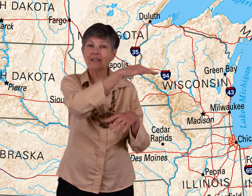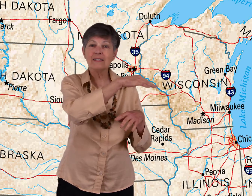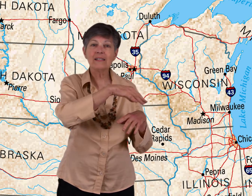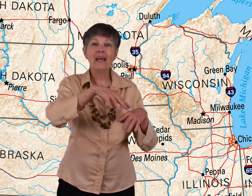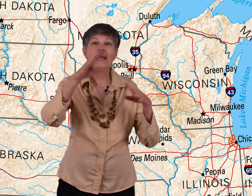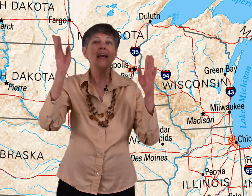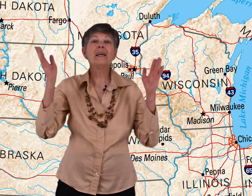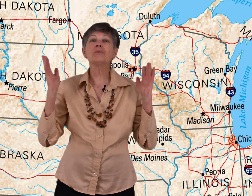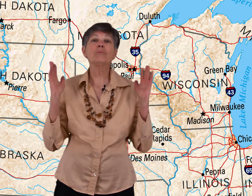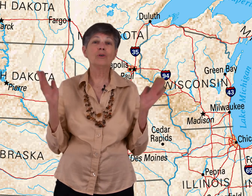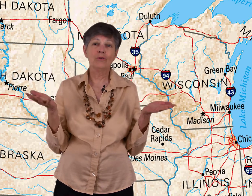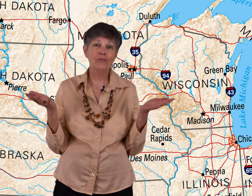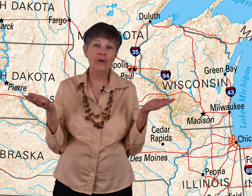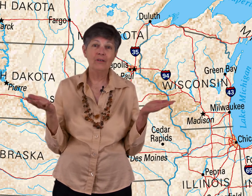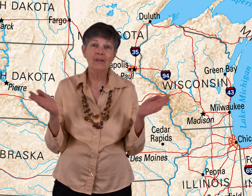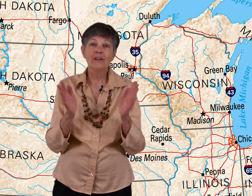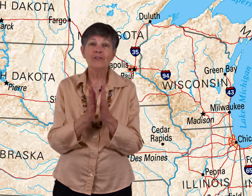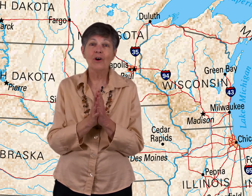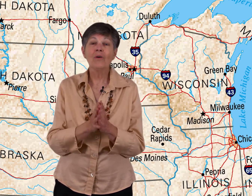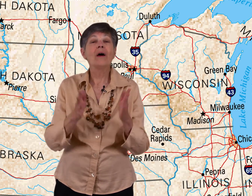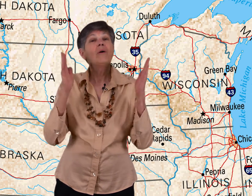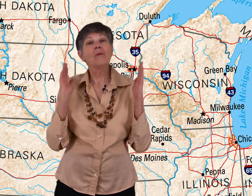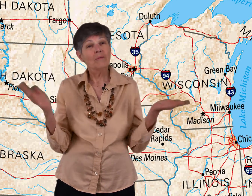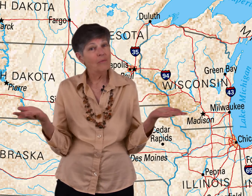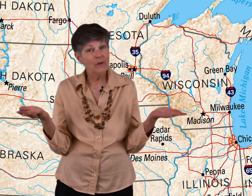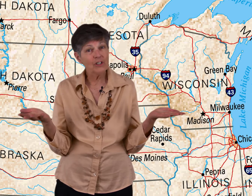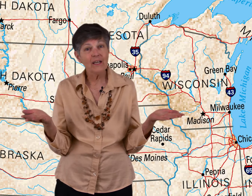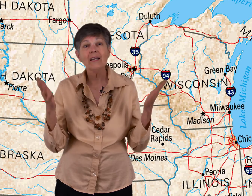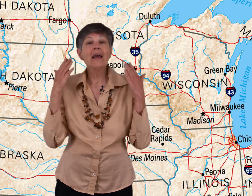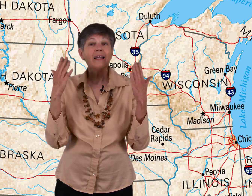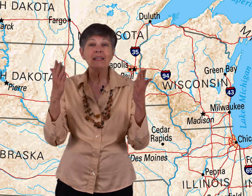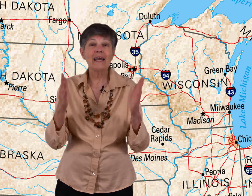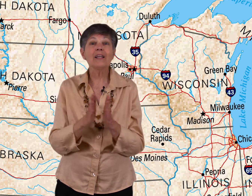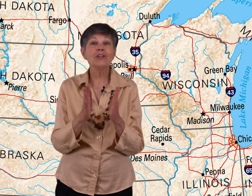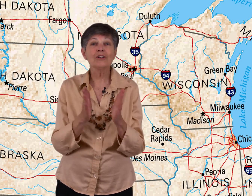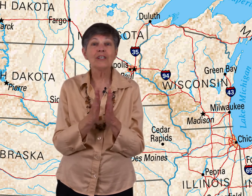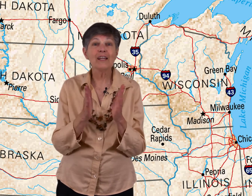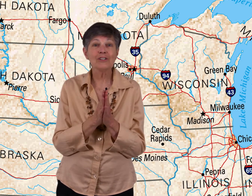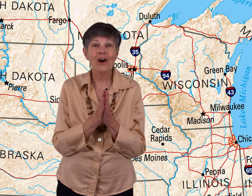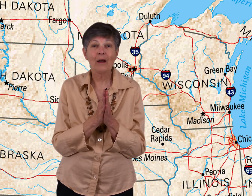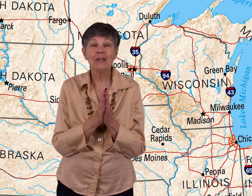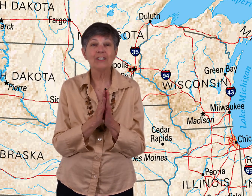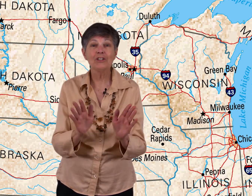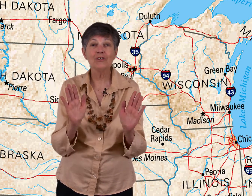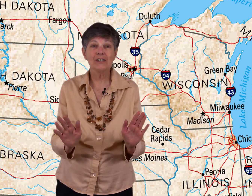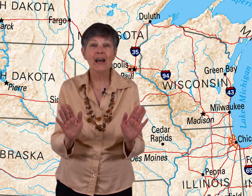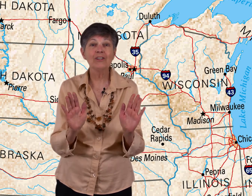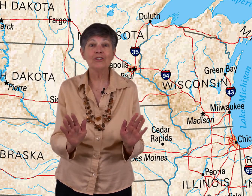the state. It's beautiful. So Michigan, let's get into your state song. I'm going to teach you the signs you